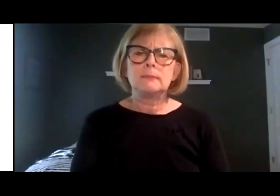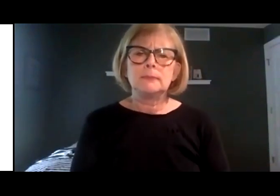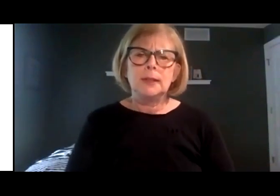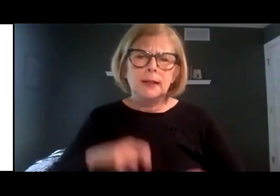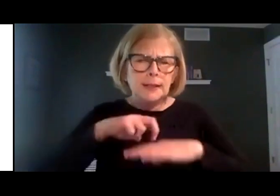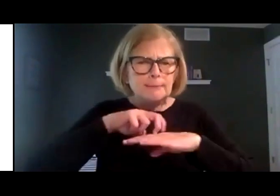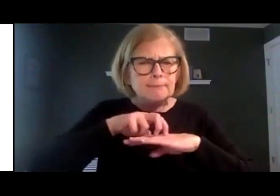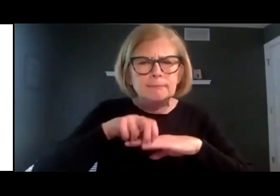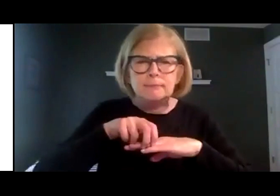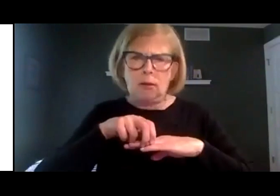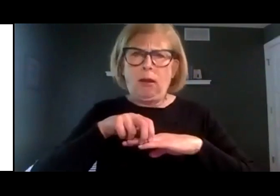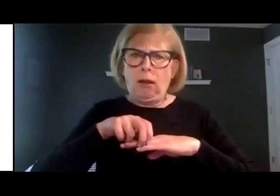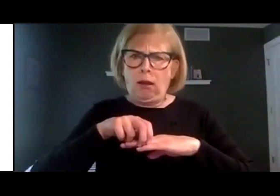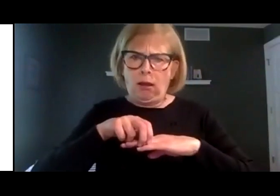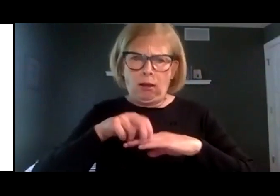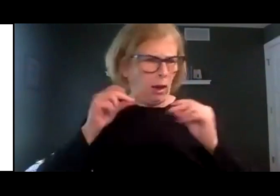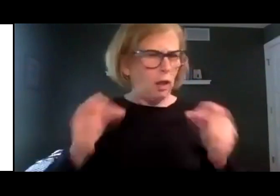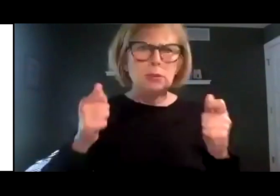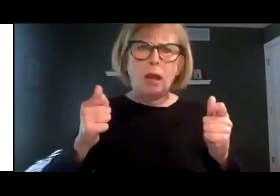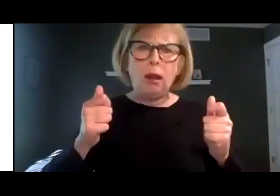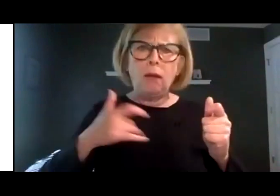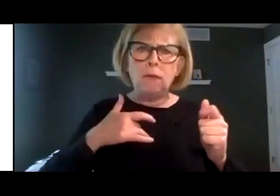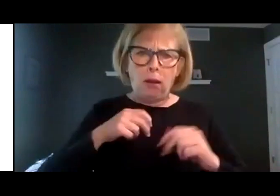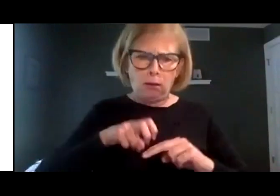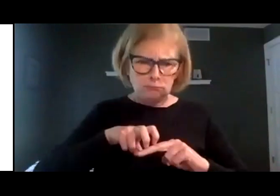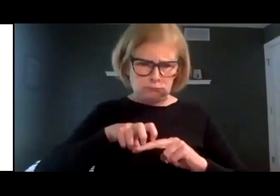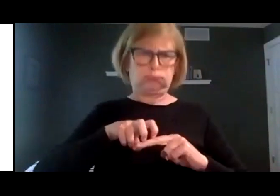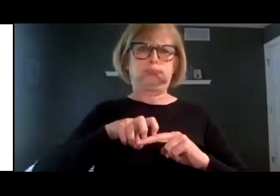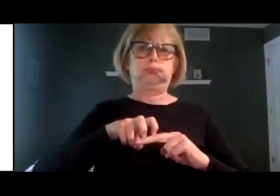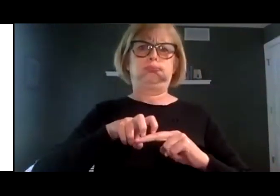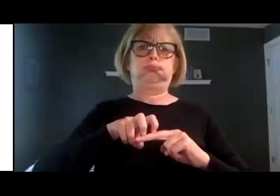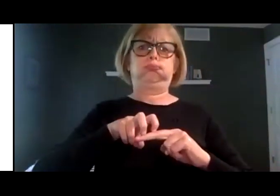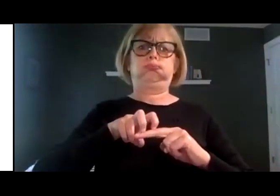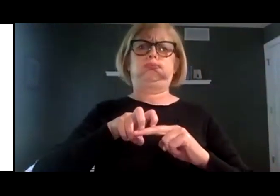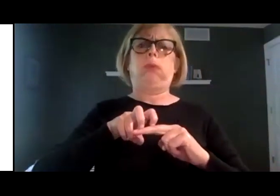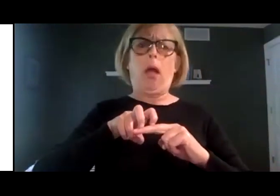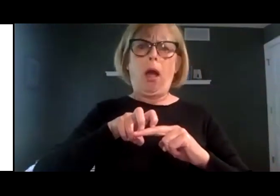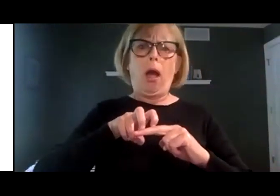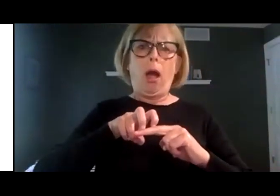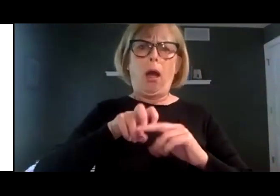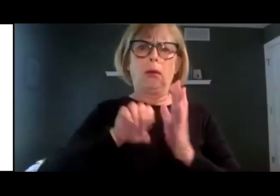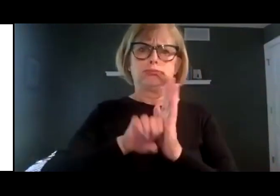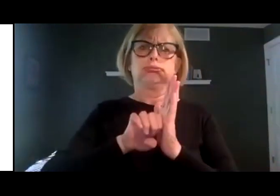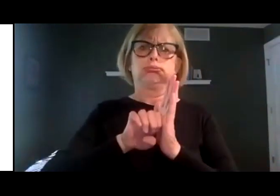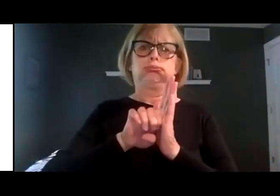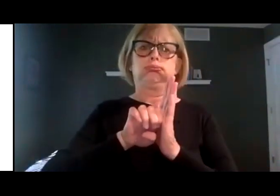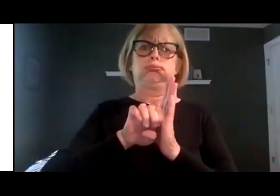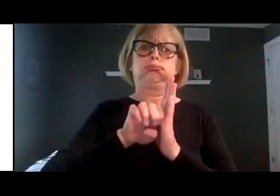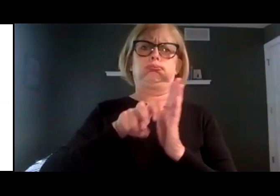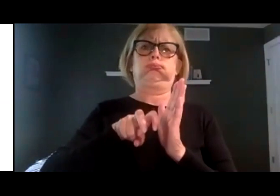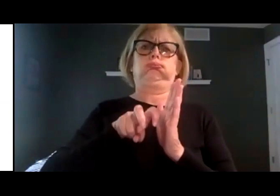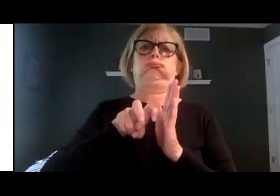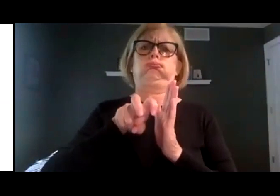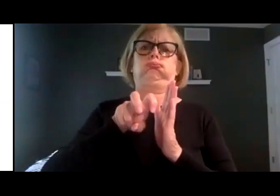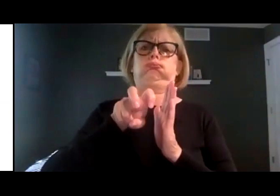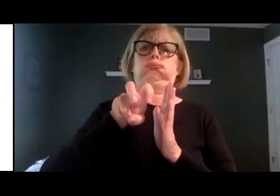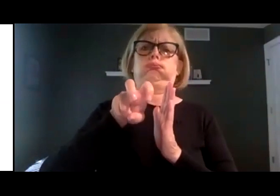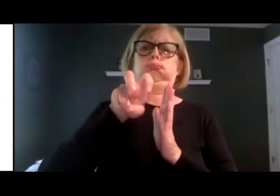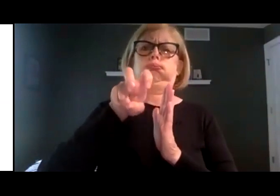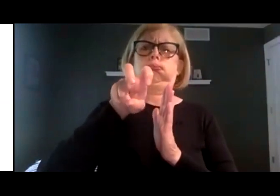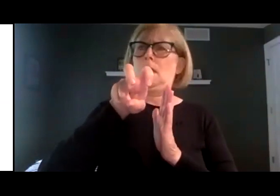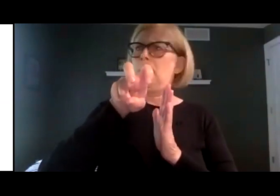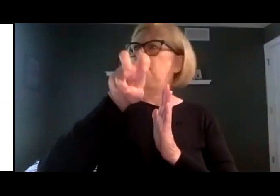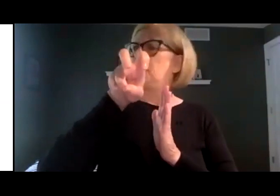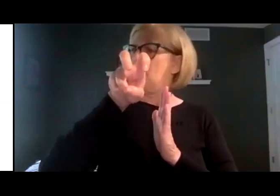Suddenly, he felt the floor move under him. Quite by accident, he had stepped onto an